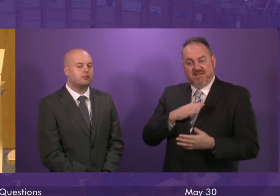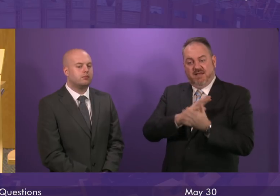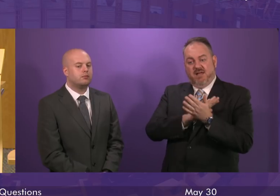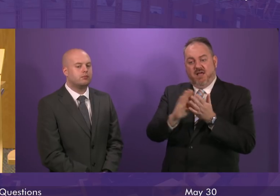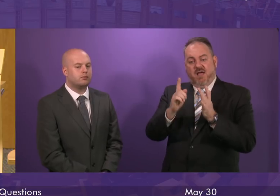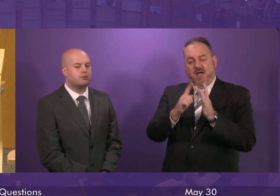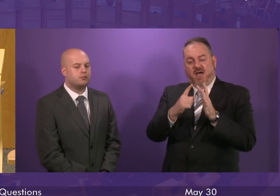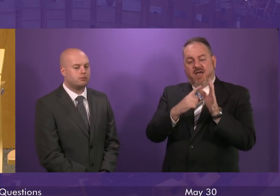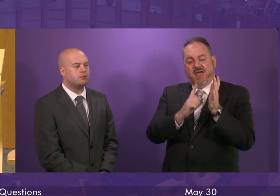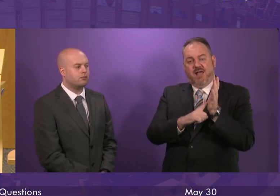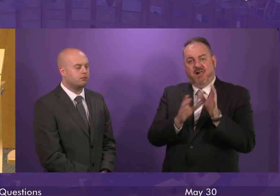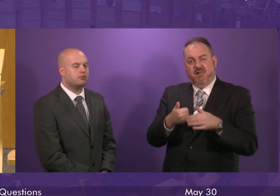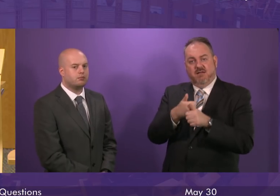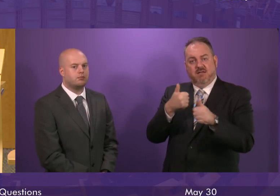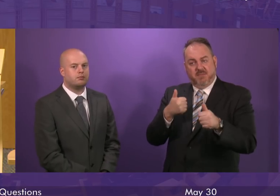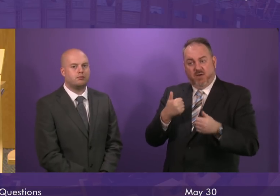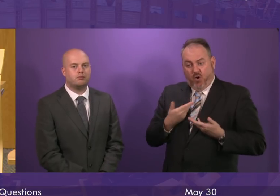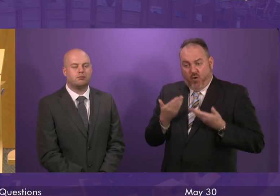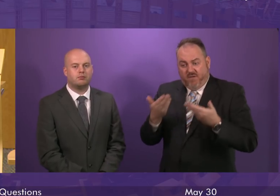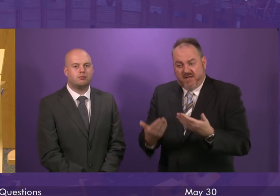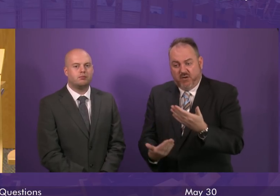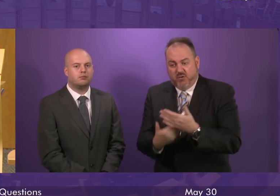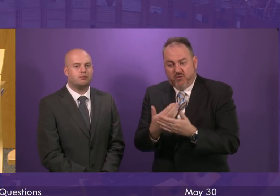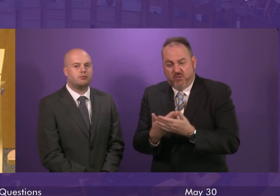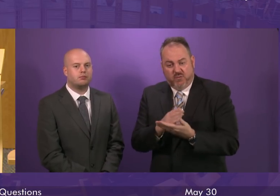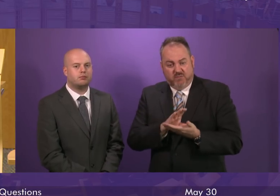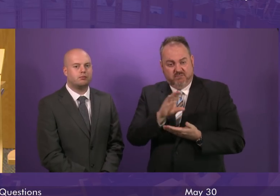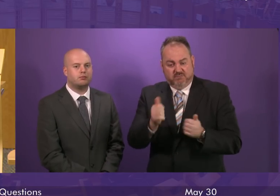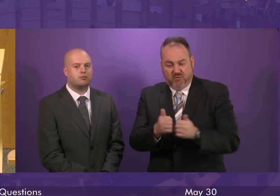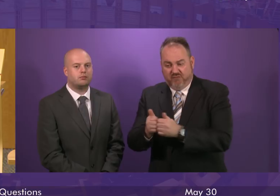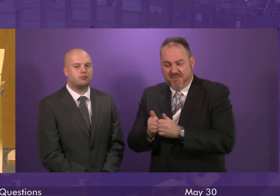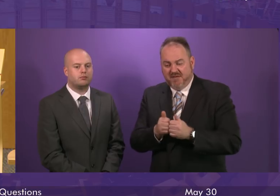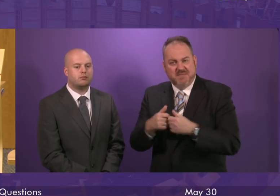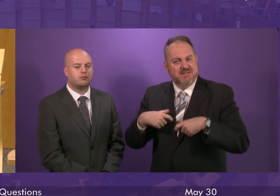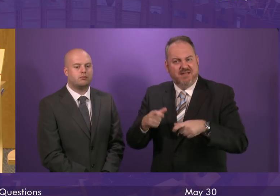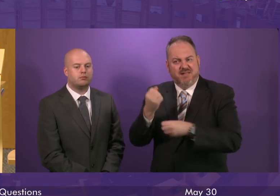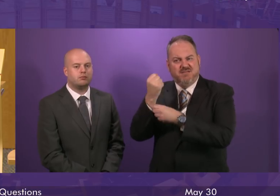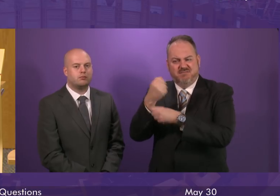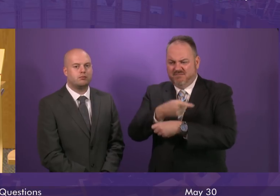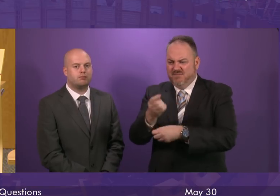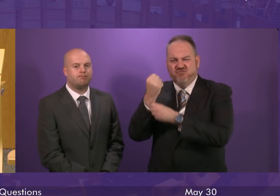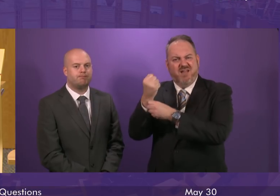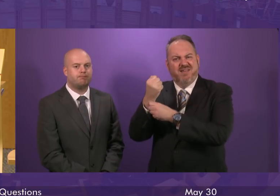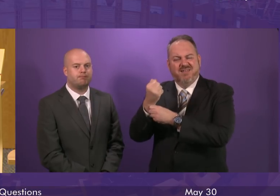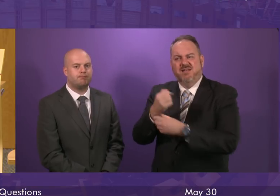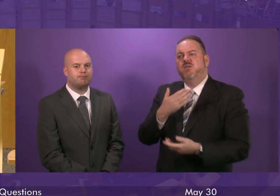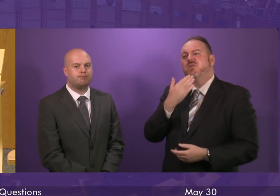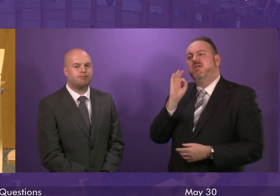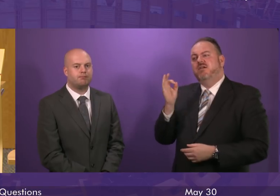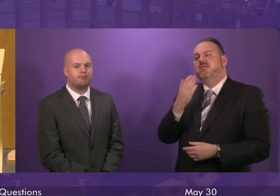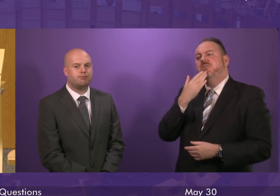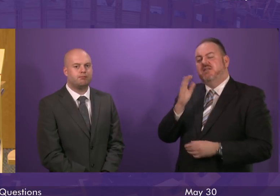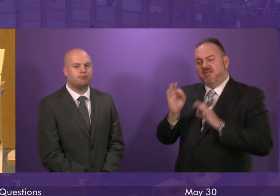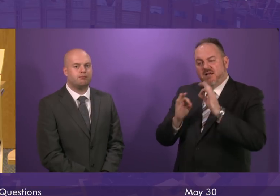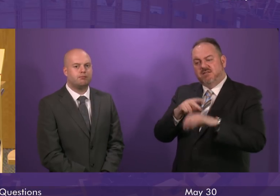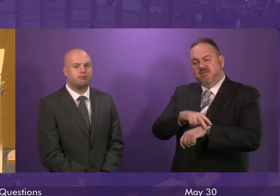tabling a revised offer to staff? And will she ensure that Transport Scotland now allow this revised offer to be put to staff